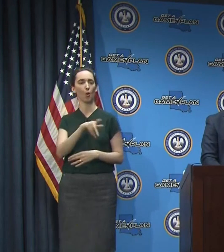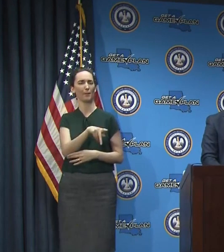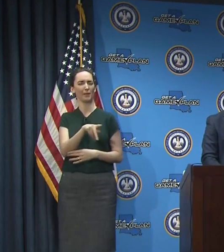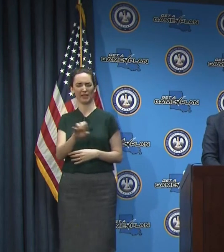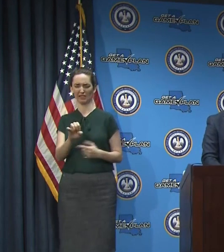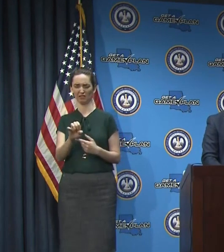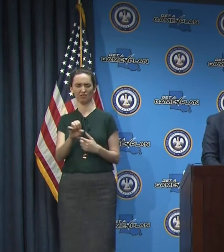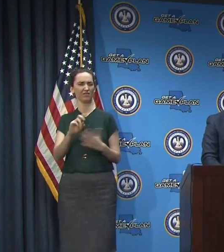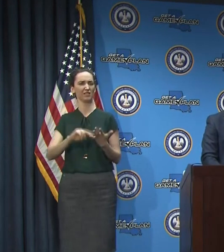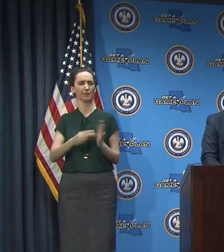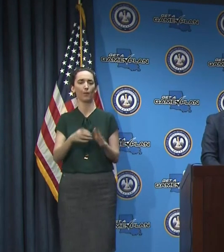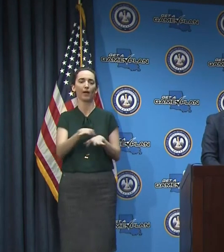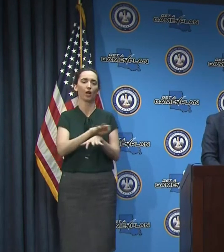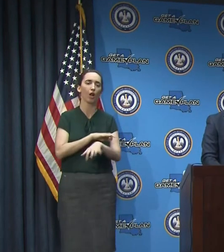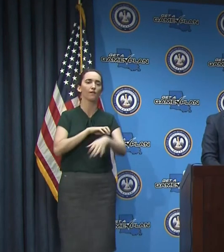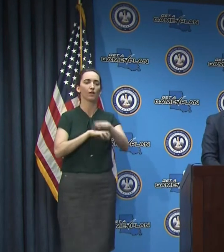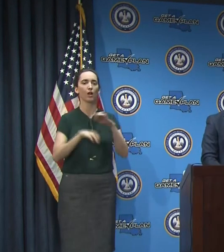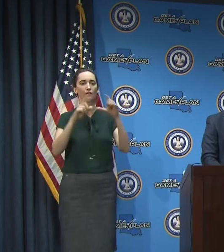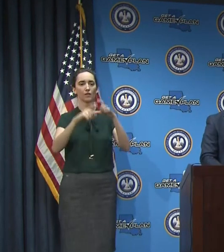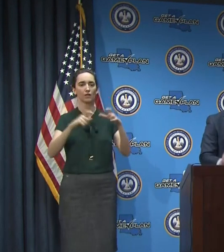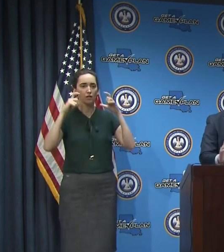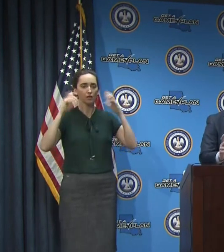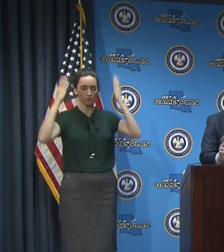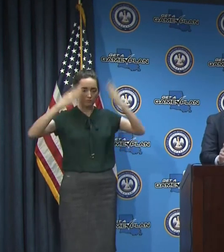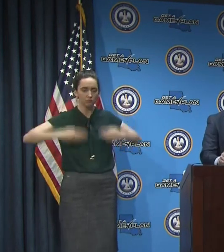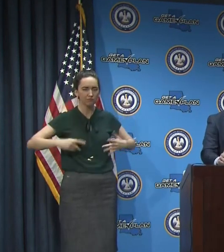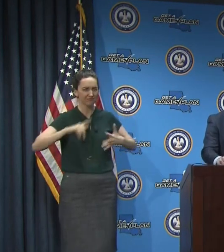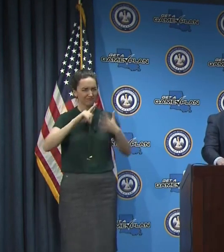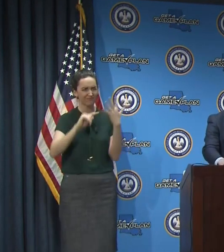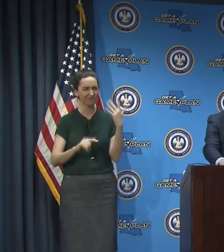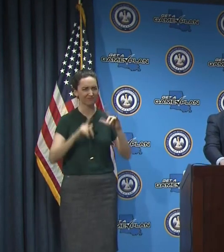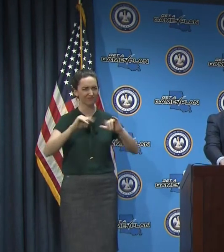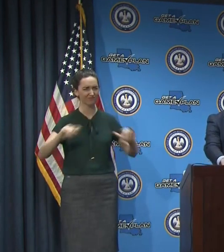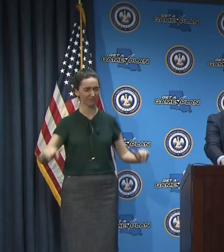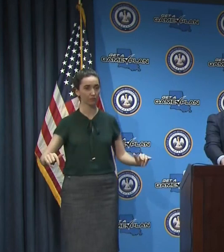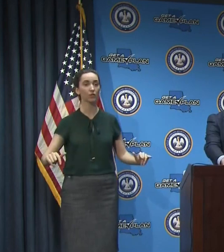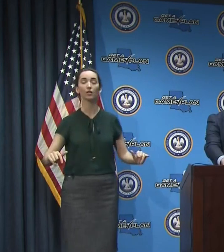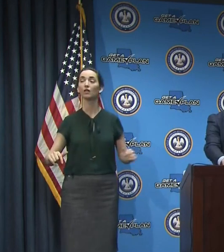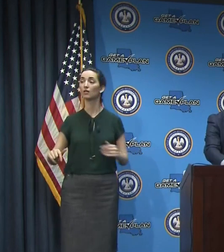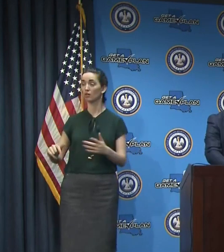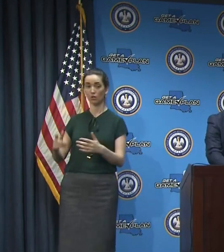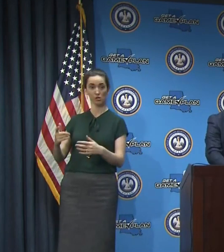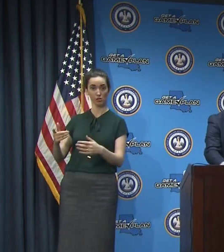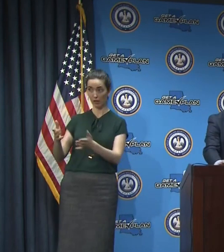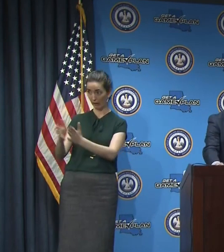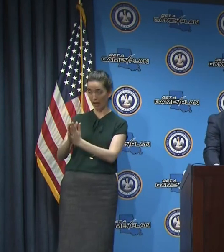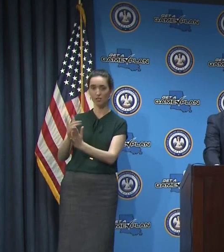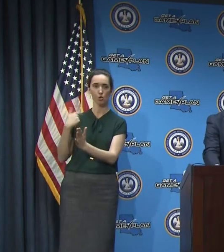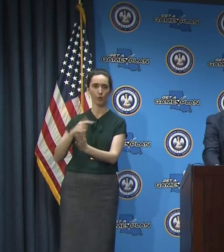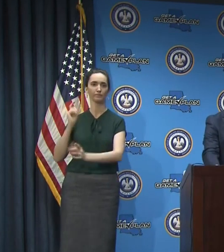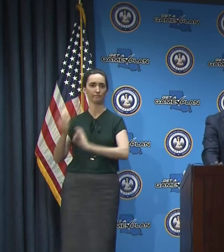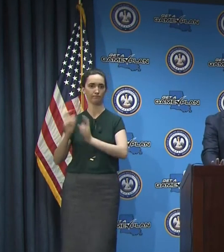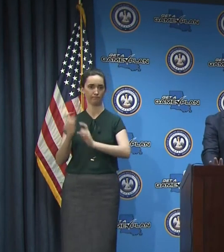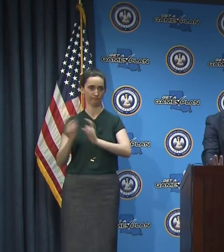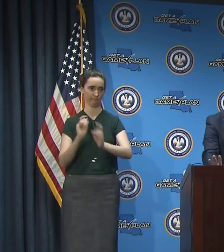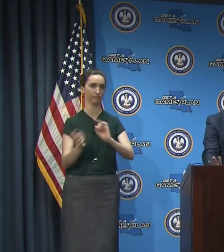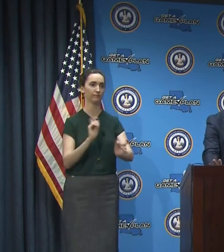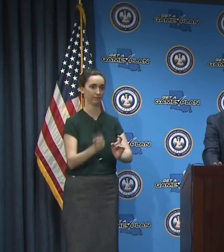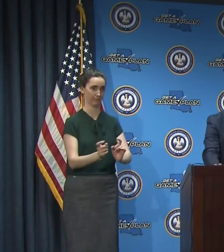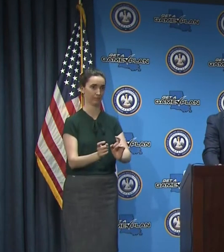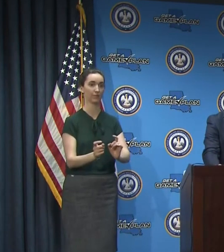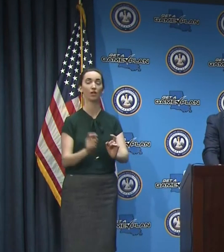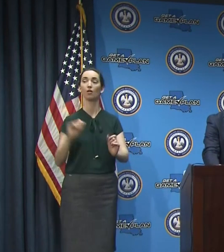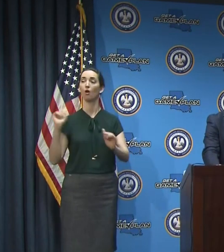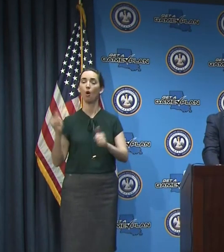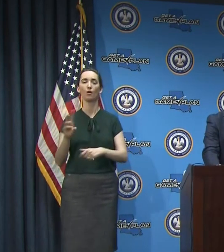in the state of Louisiana, and as, as we can consistent with their request. In fact, we have distributed PPE to all